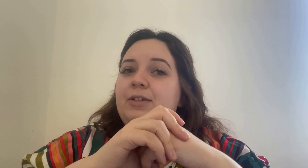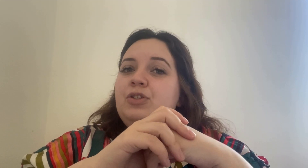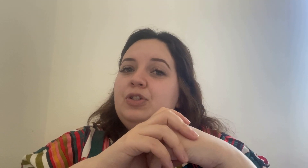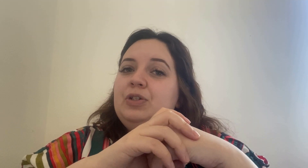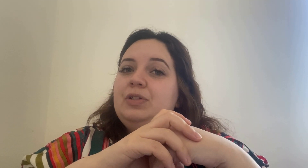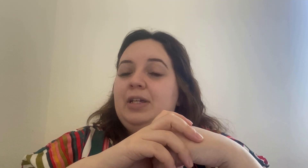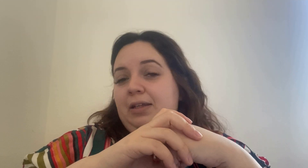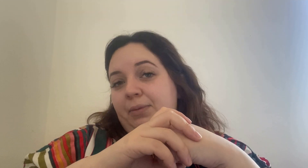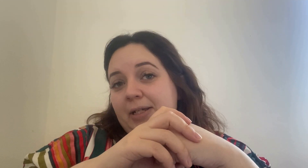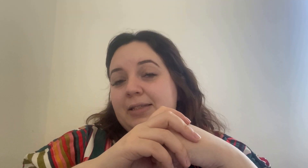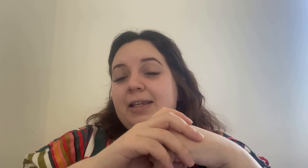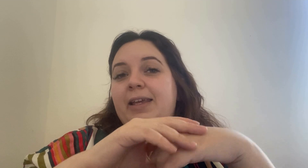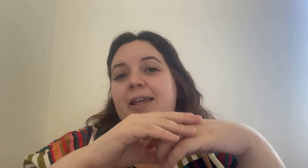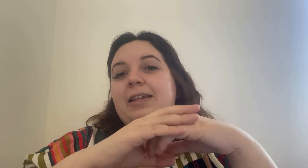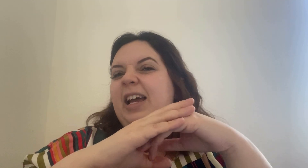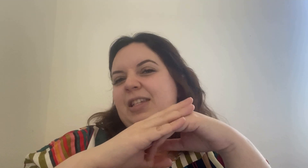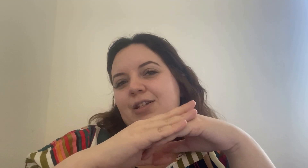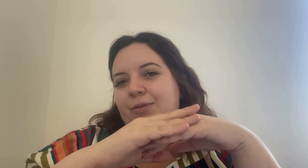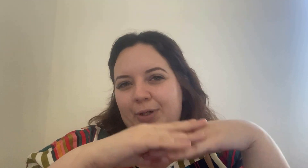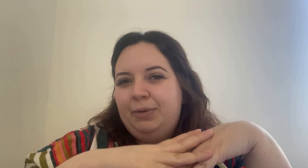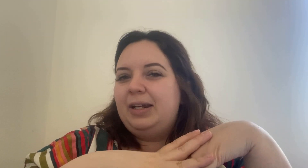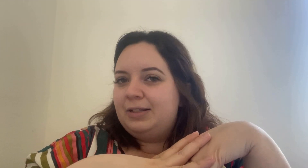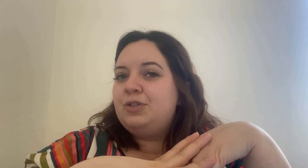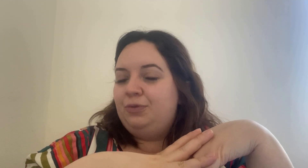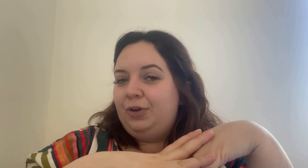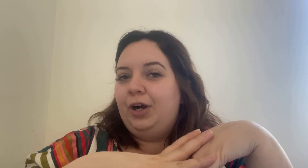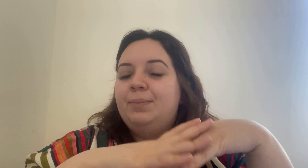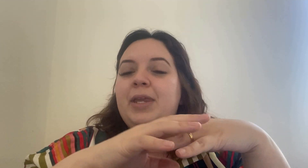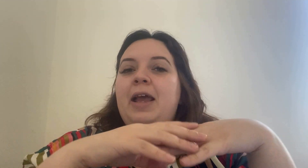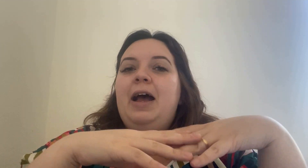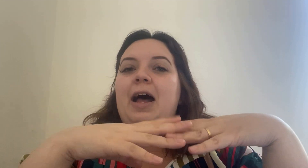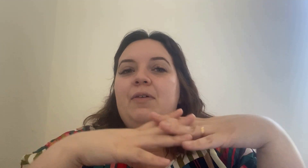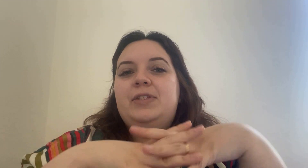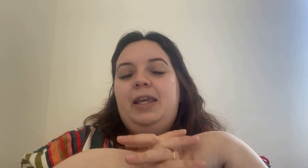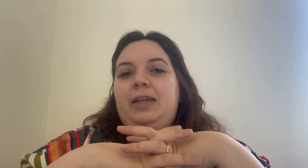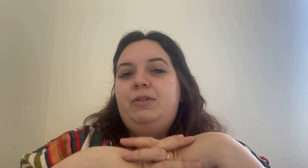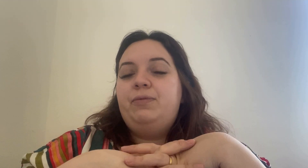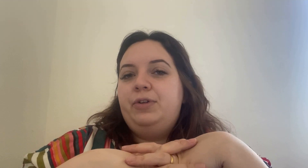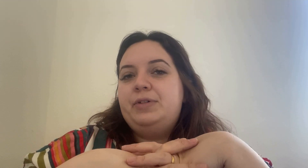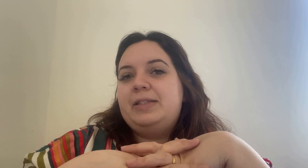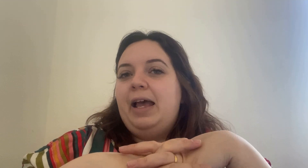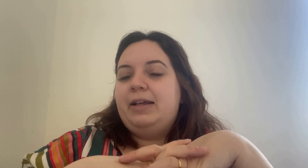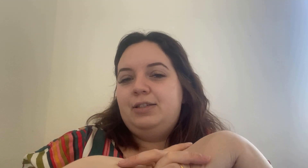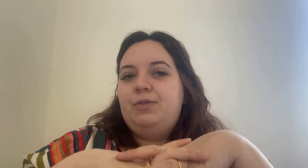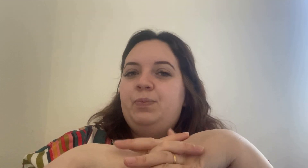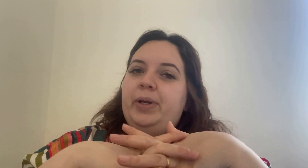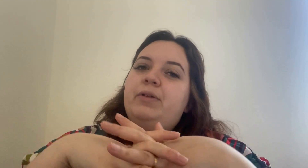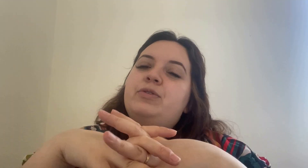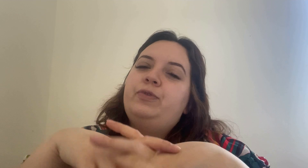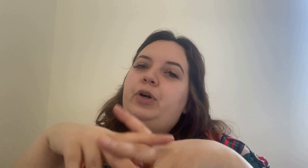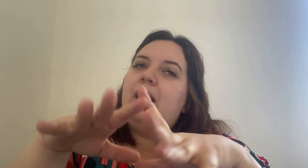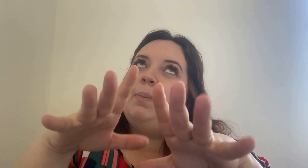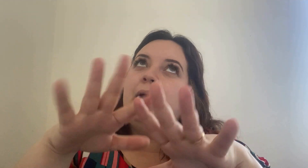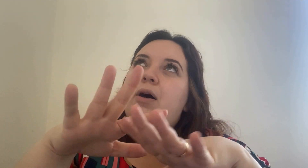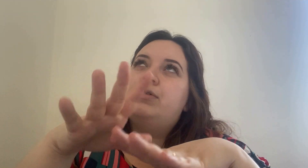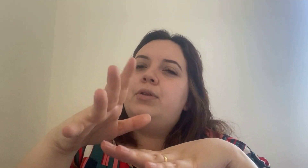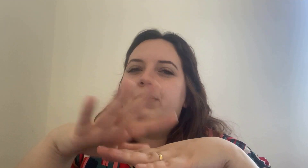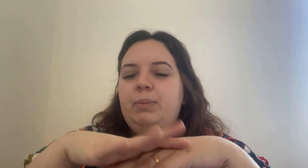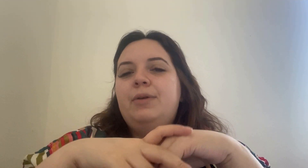to take a risk and i didn't regret it so far i've taken flux active pills for about three months